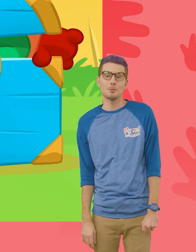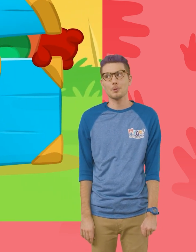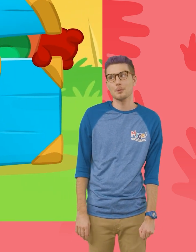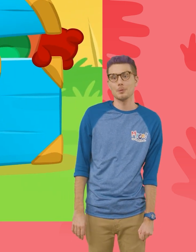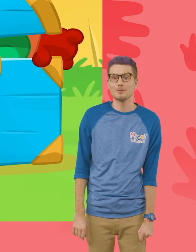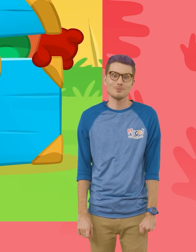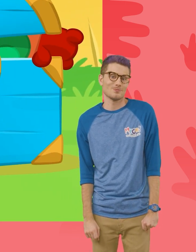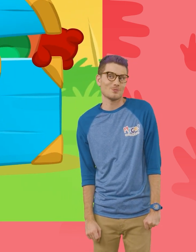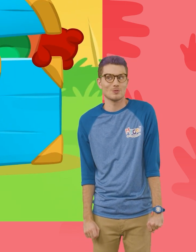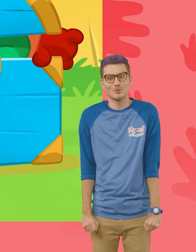Huh?